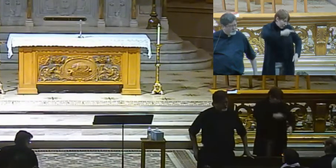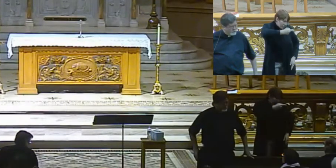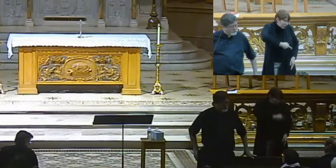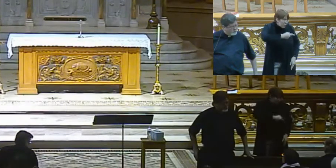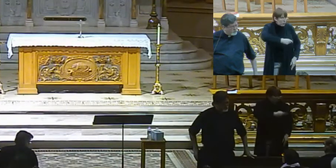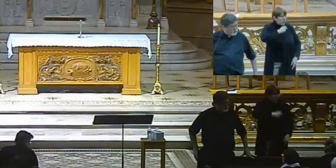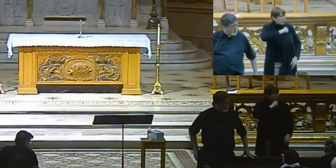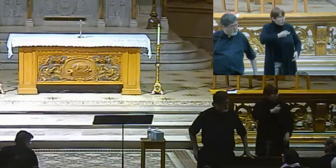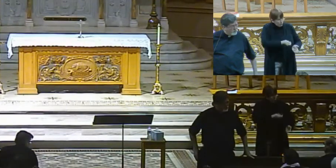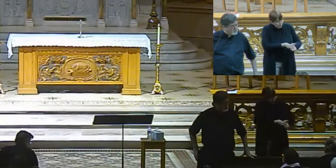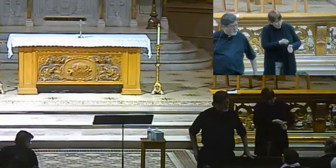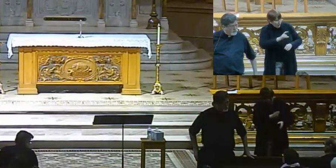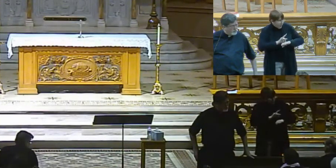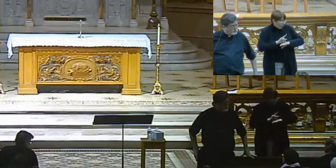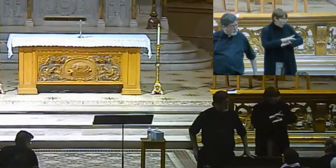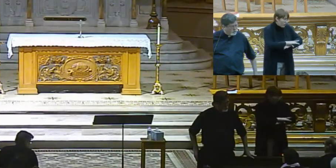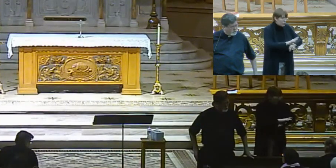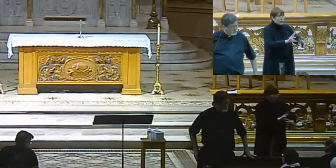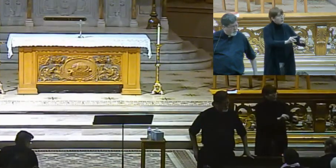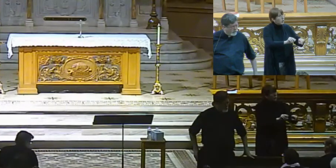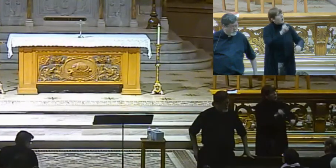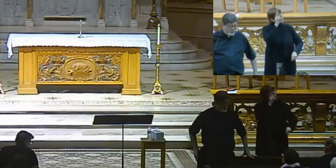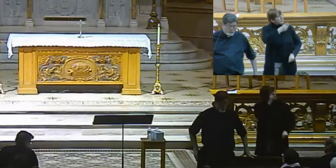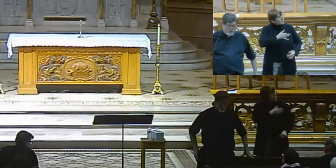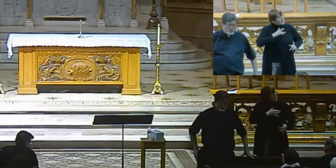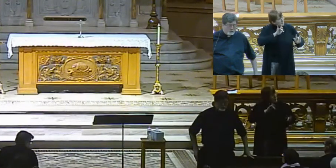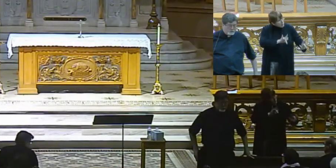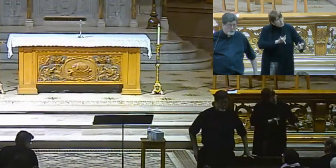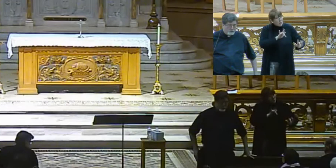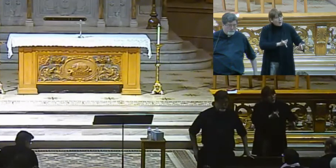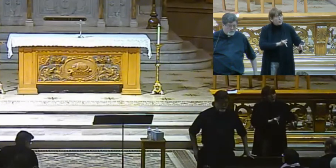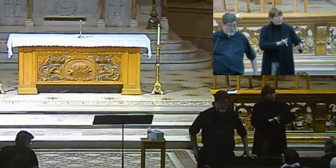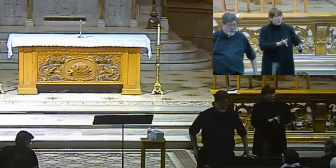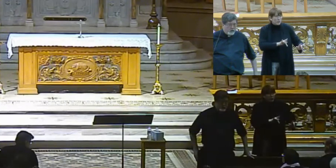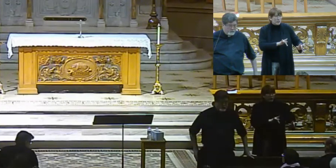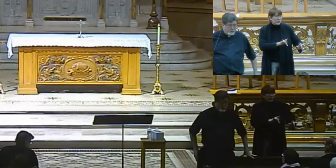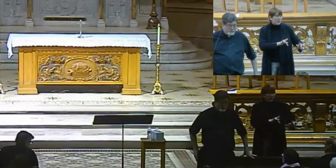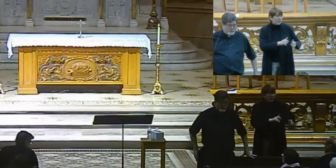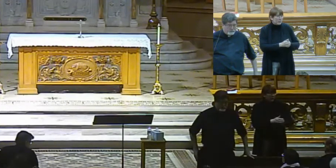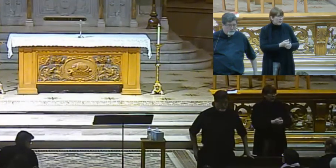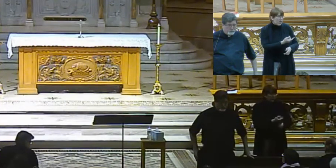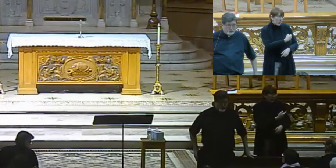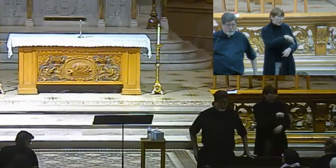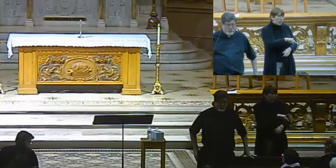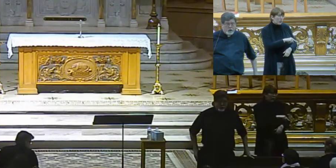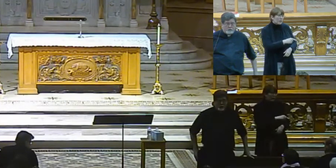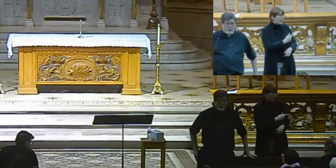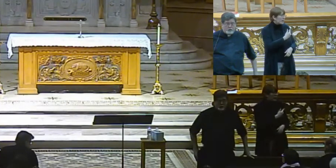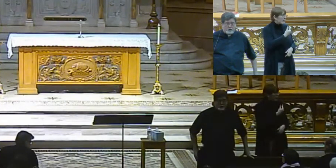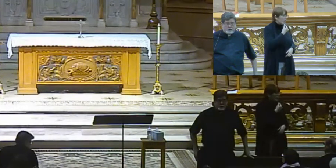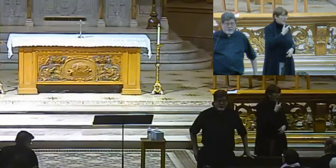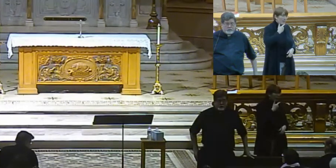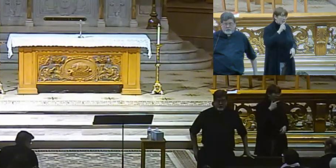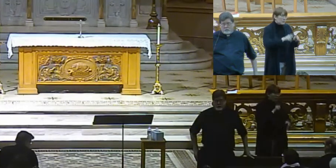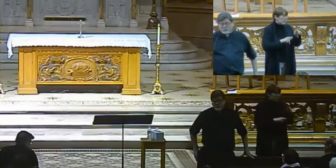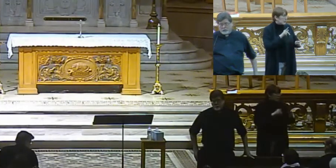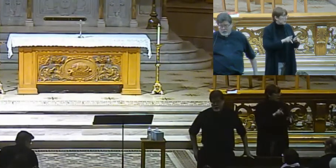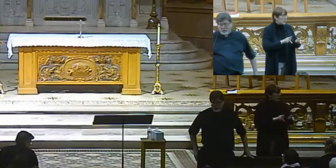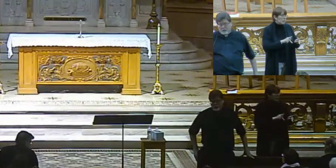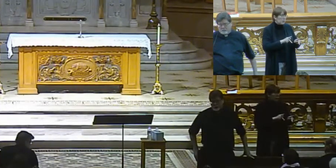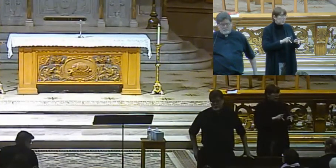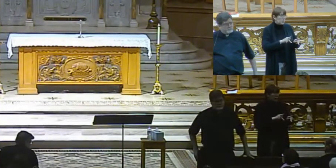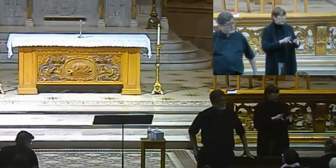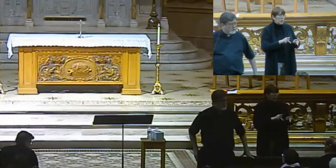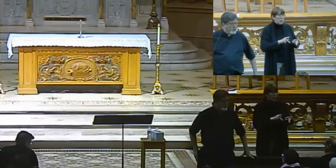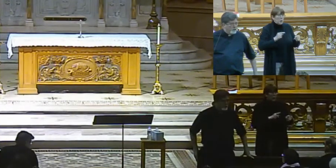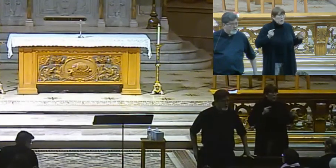denounce, you know, we must be incredibly compassionate because it's very painful for them, for somebody, for a same-sex couple to